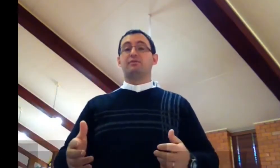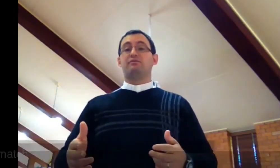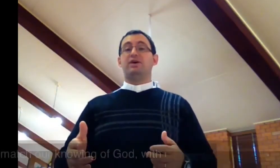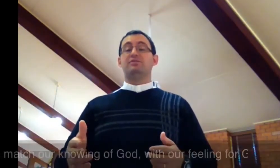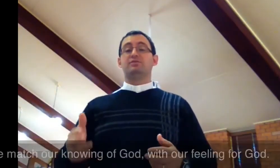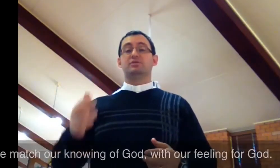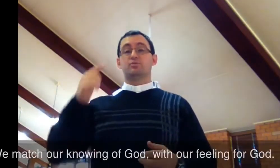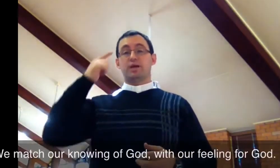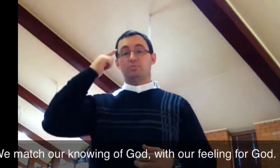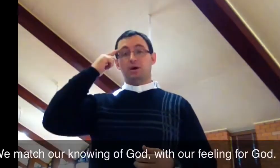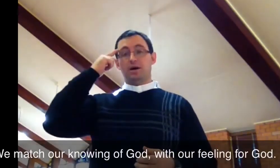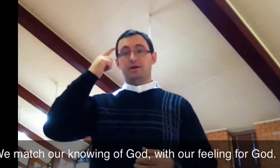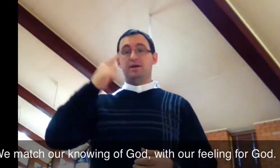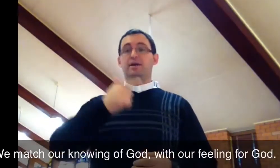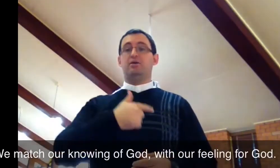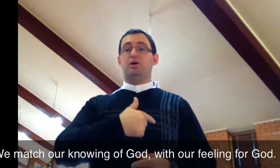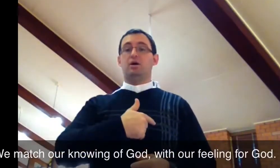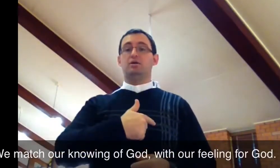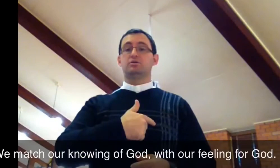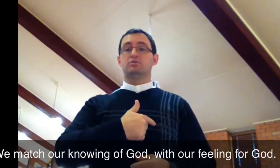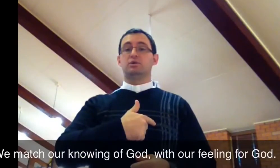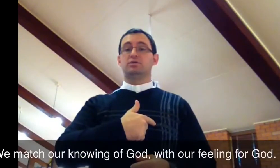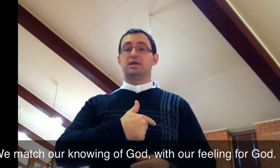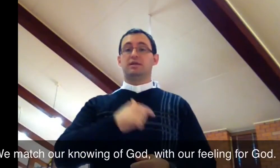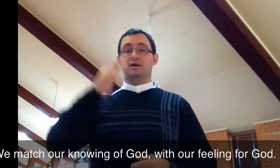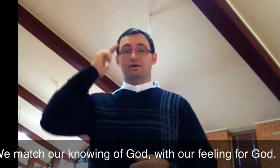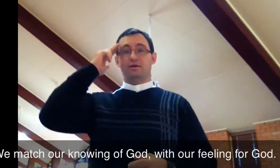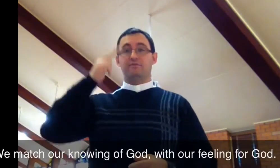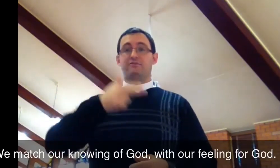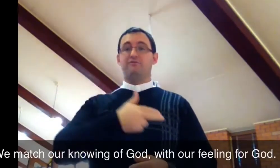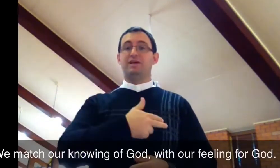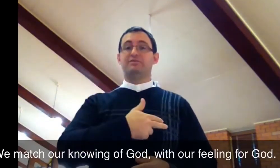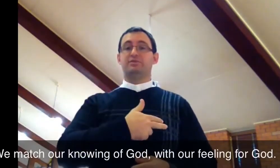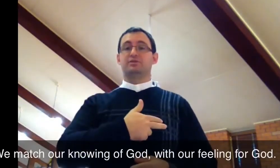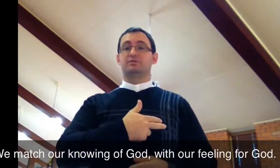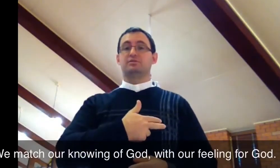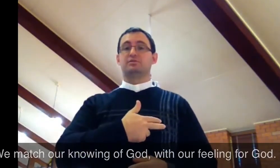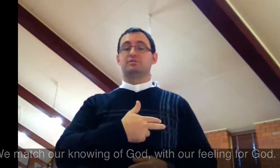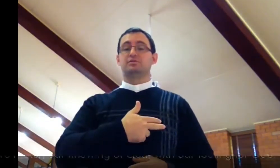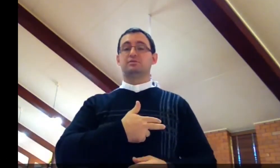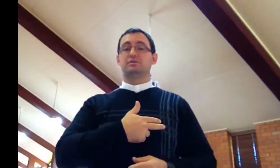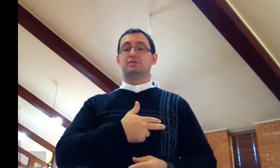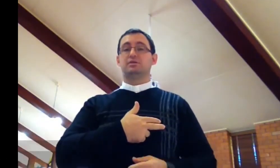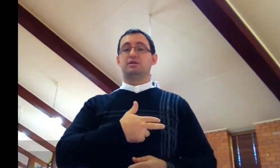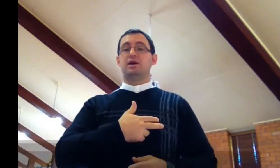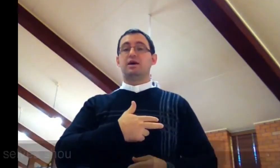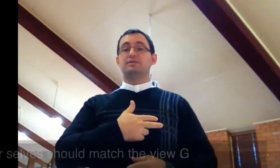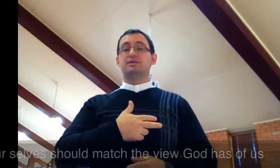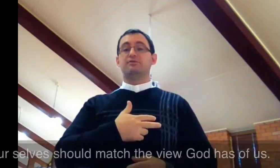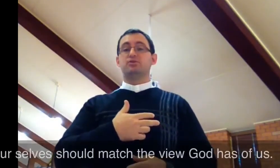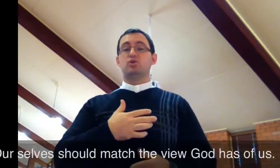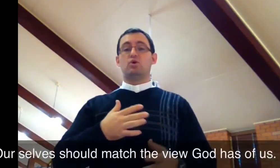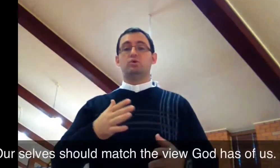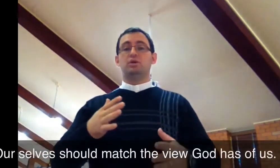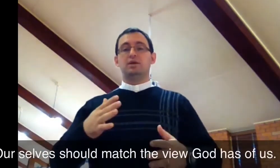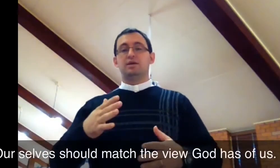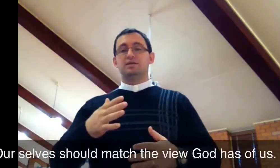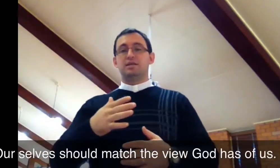Faithfulness is when our mind and our heart work together. Faithfulness. And self-control is that